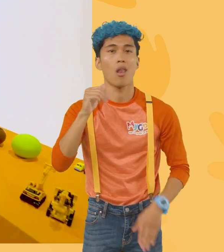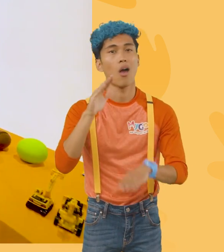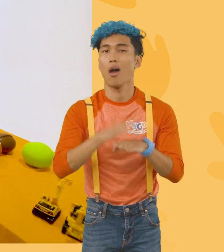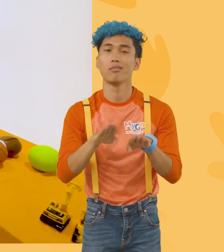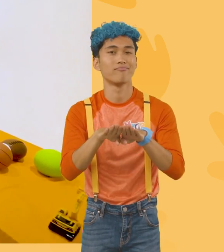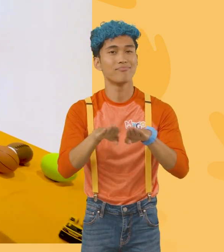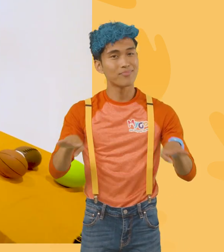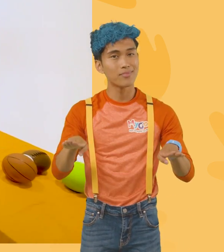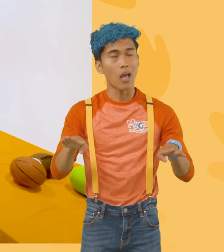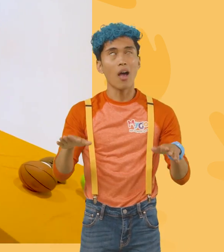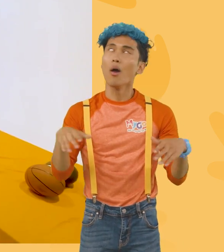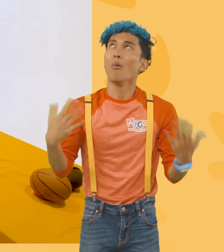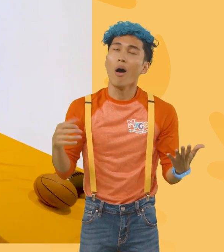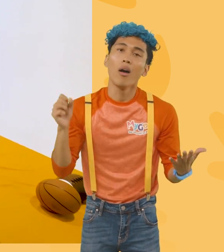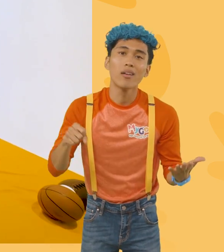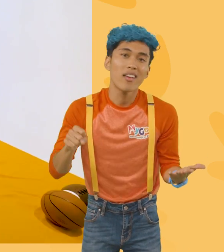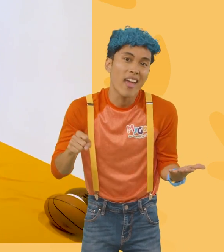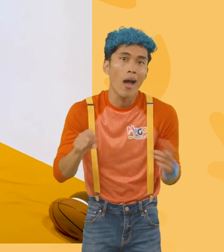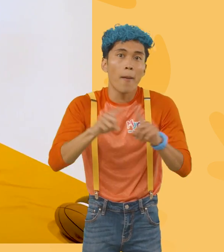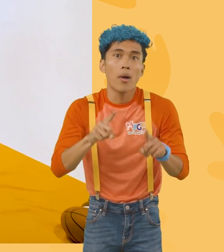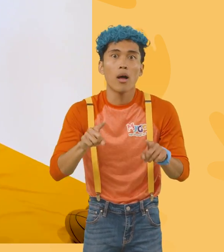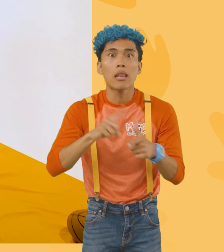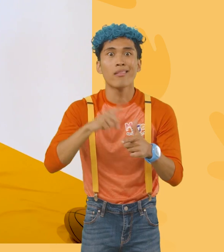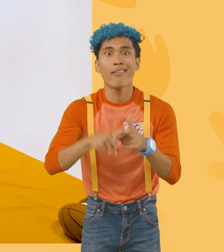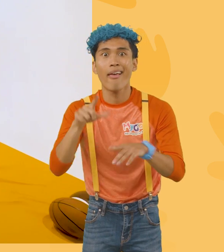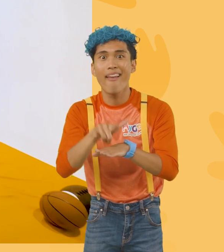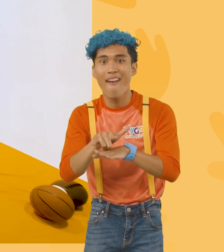Well, it does. But then it goes in the air. Yeah!